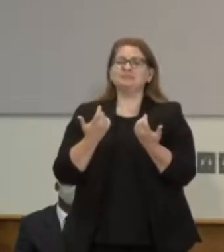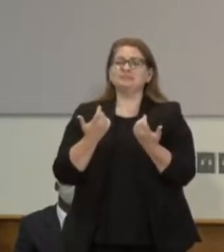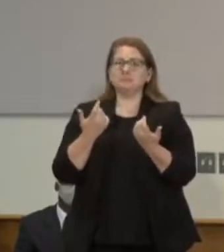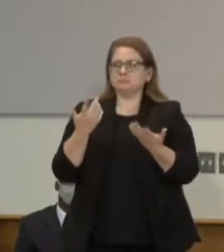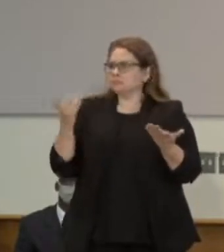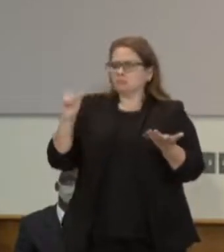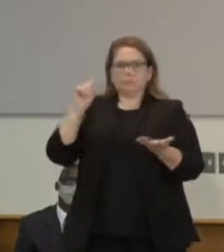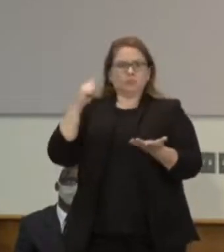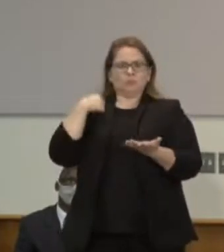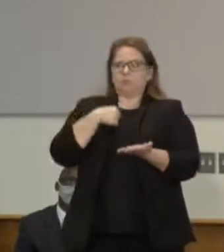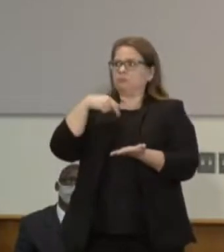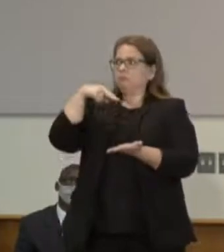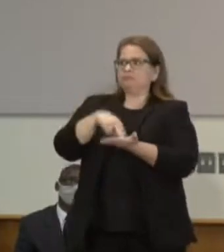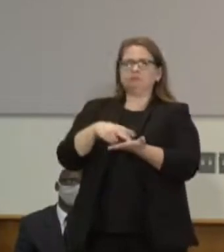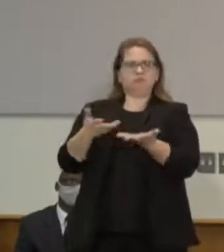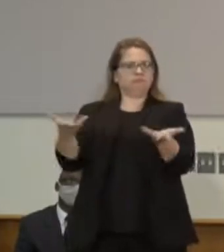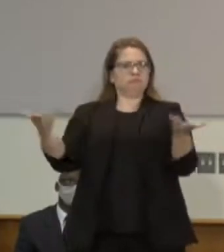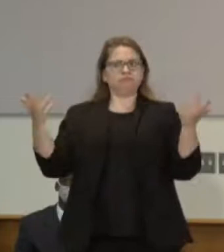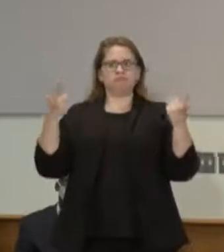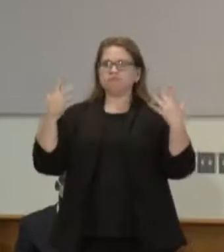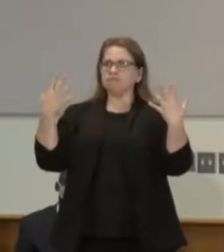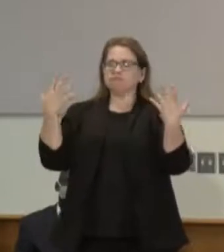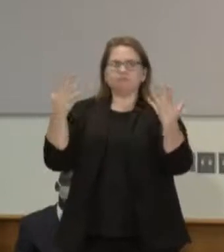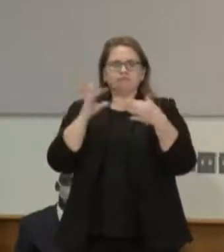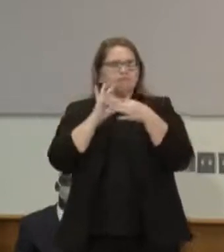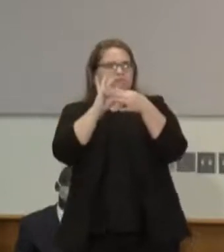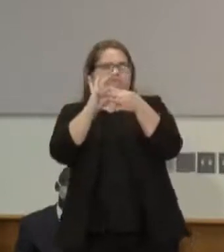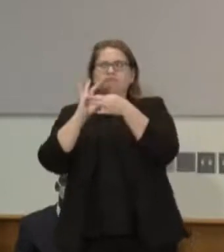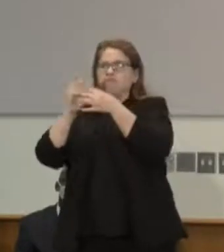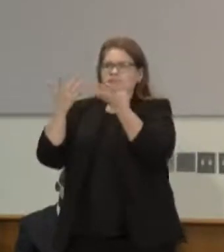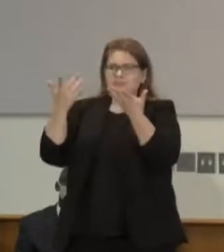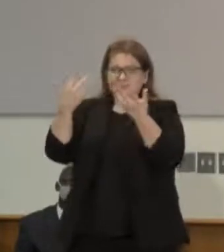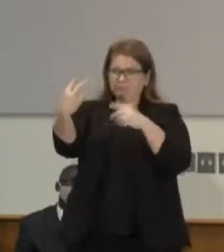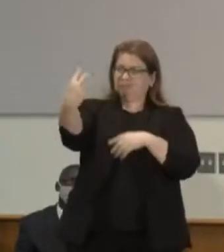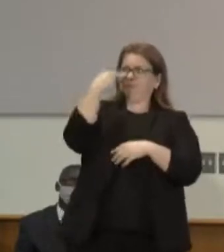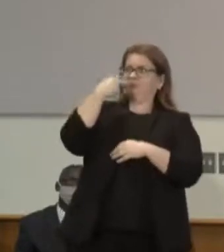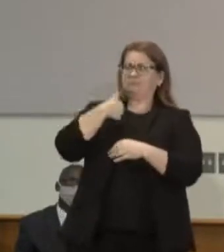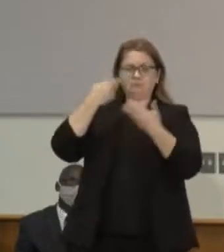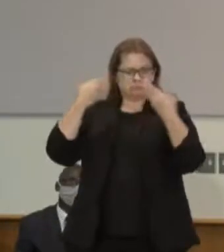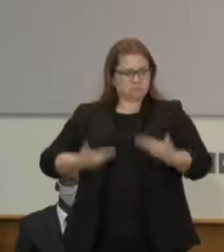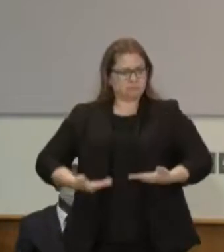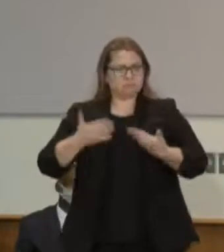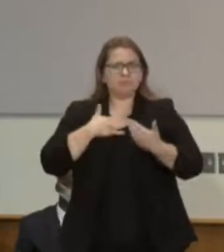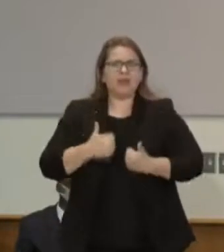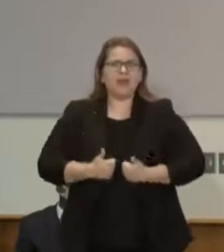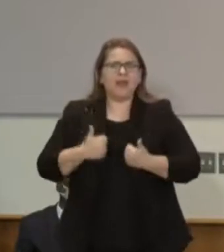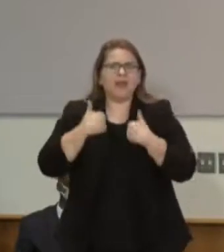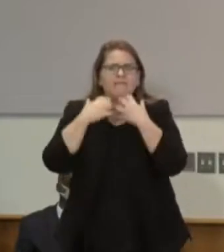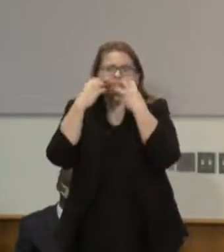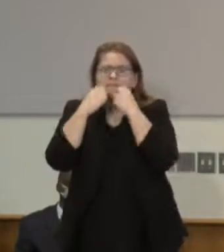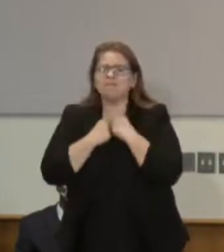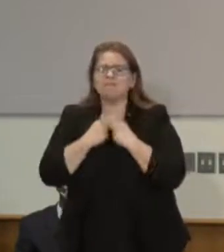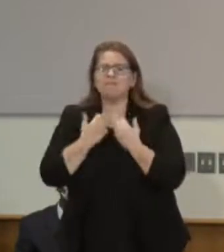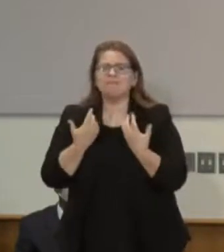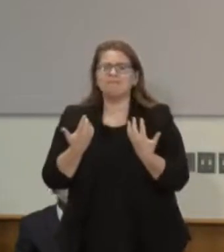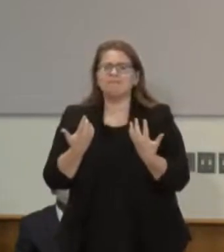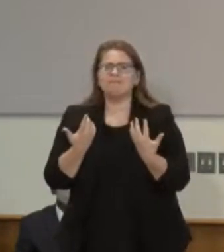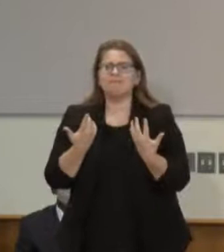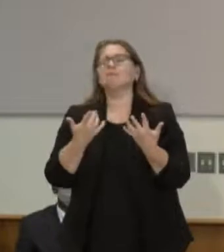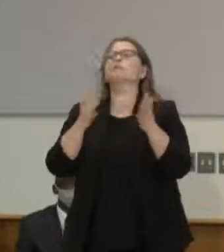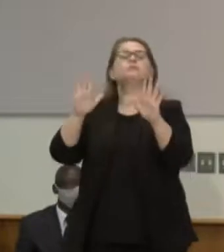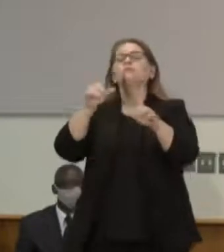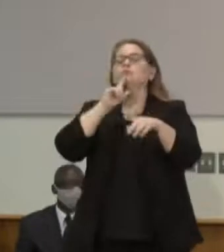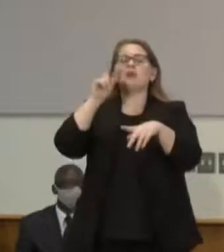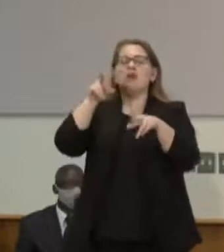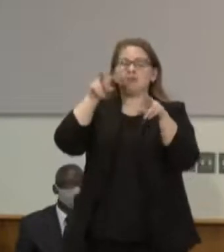of life and respecting the human rights of all individuals. So that provision is in here, but look at the bigger picture in terms of laying